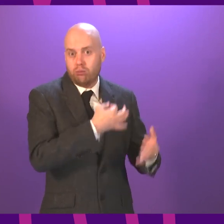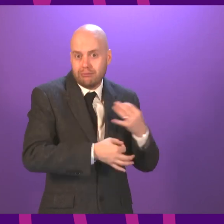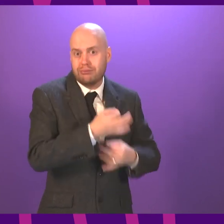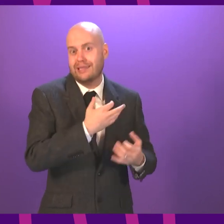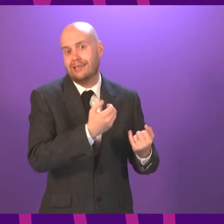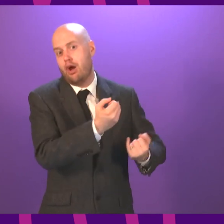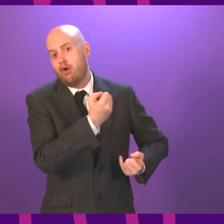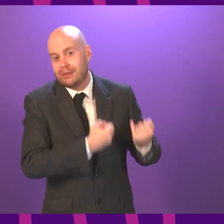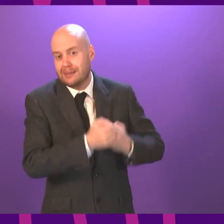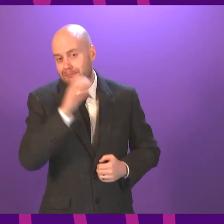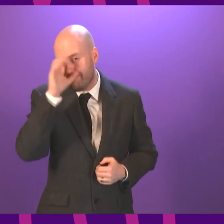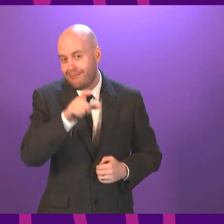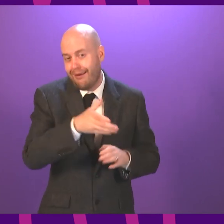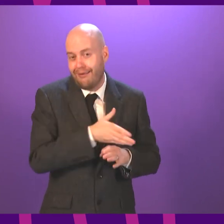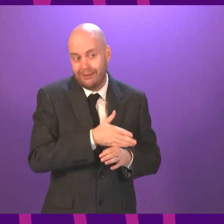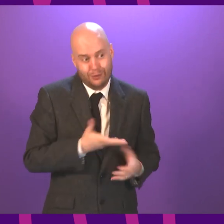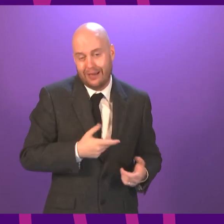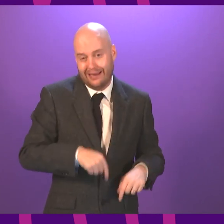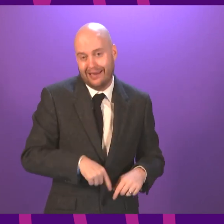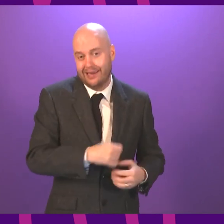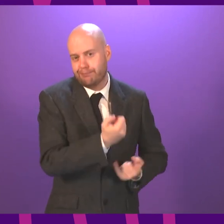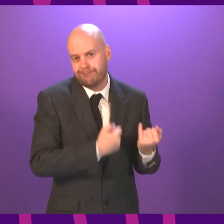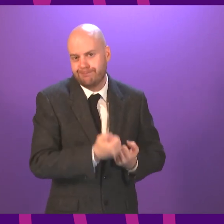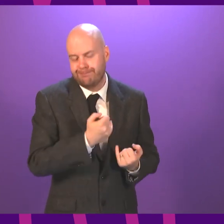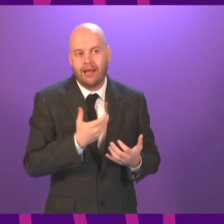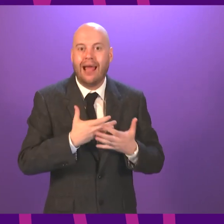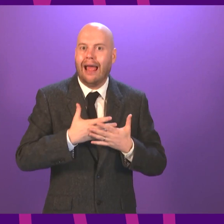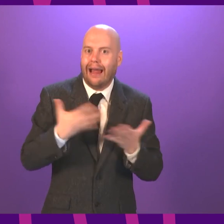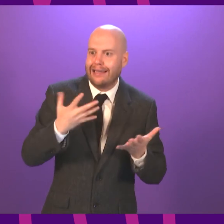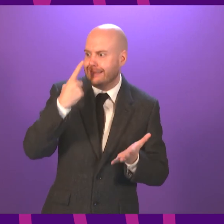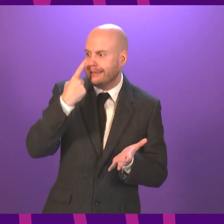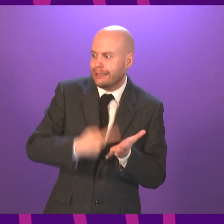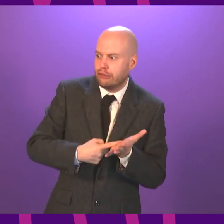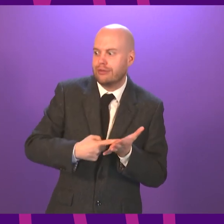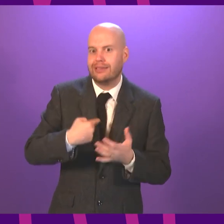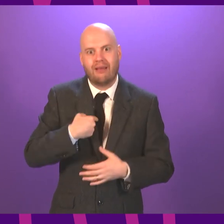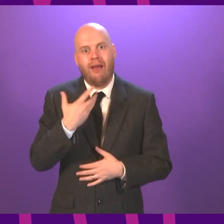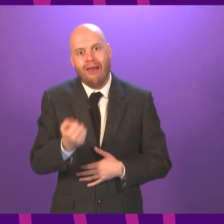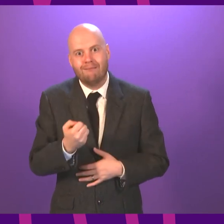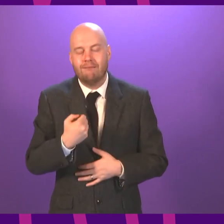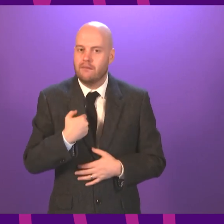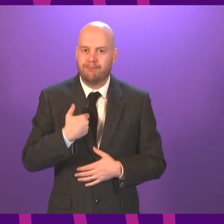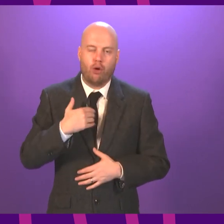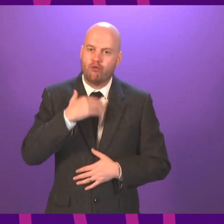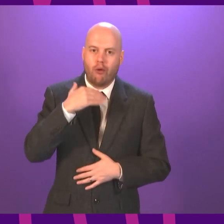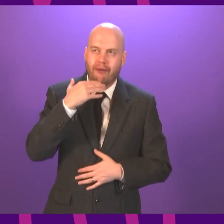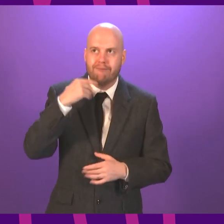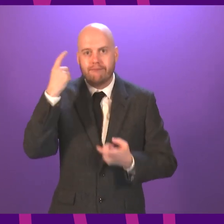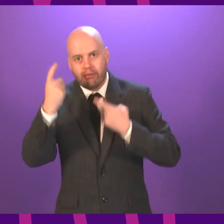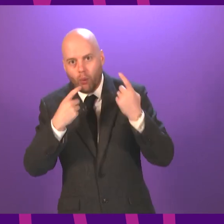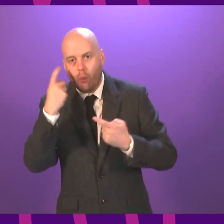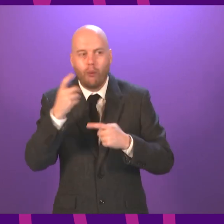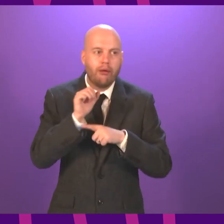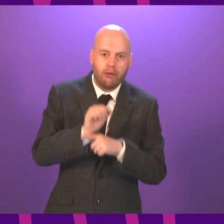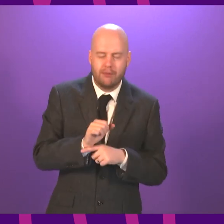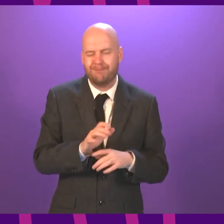the suggestions that decisions we might have taken at an early stage were not cautious enough. We need to make sure that first